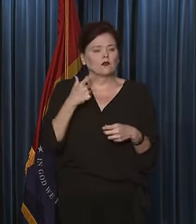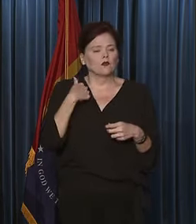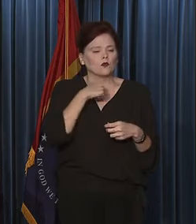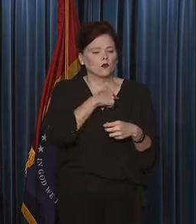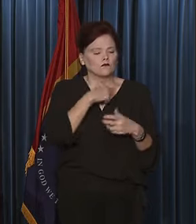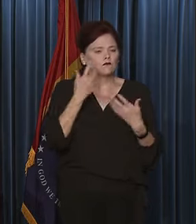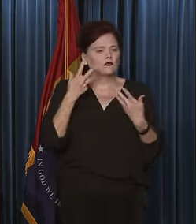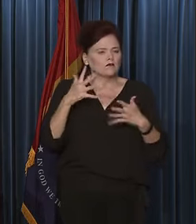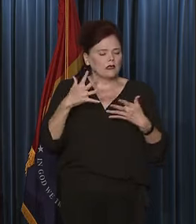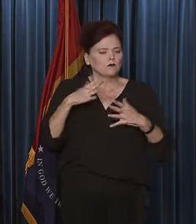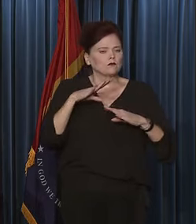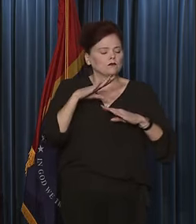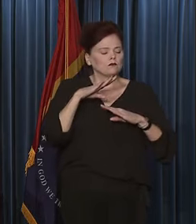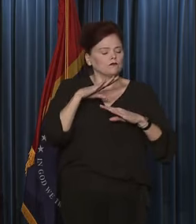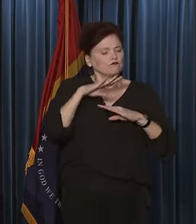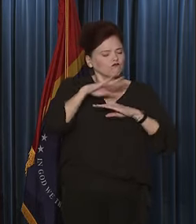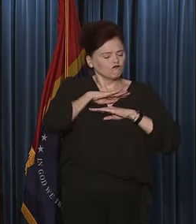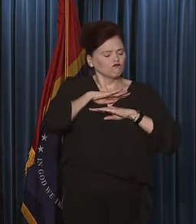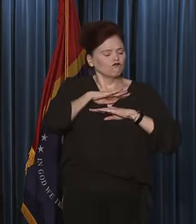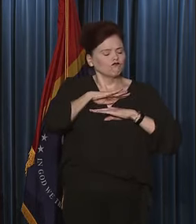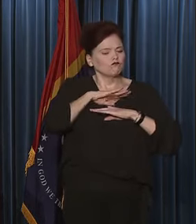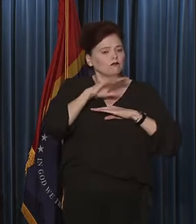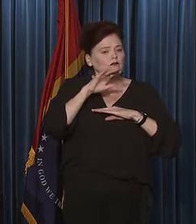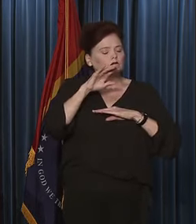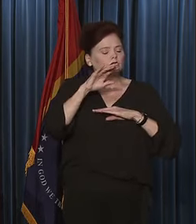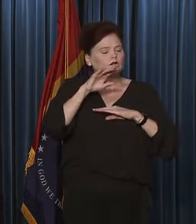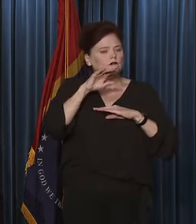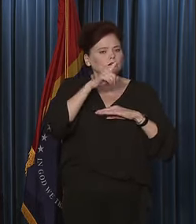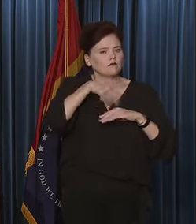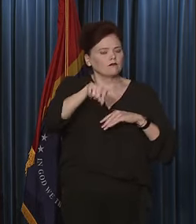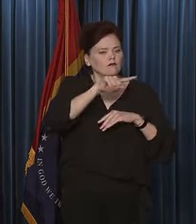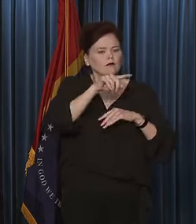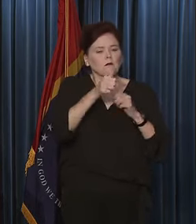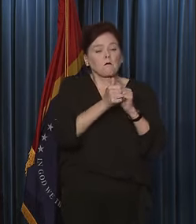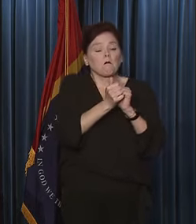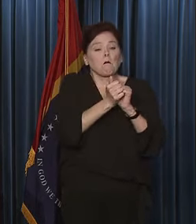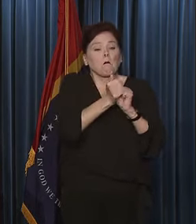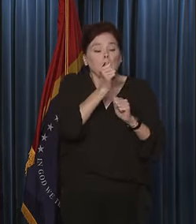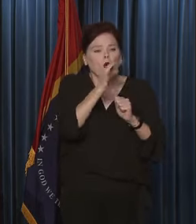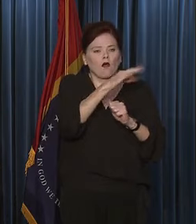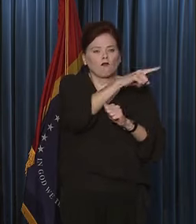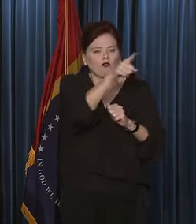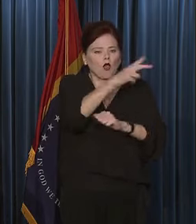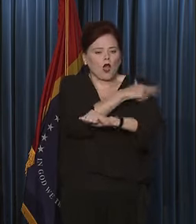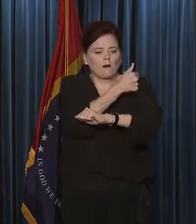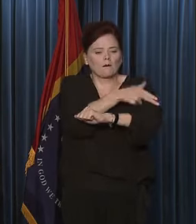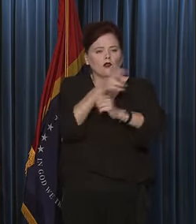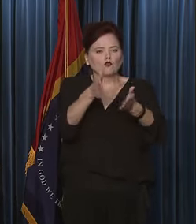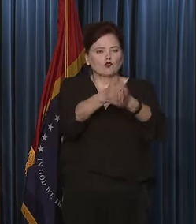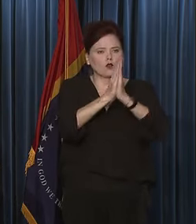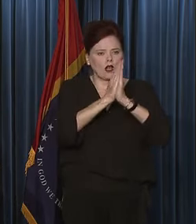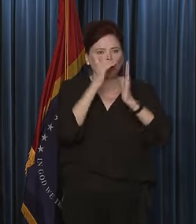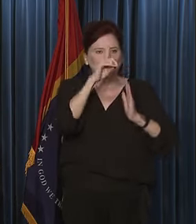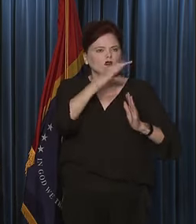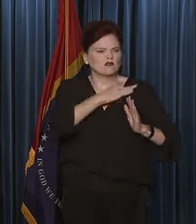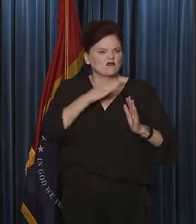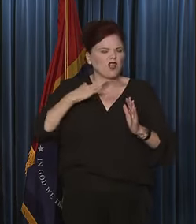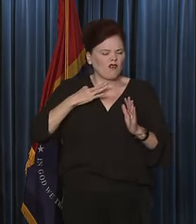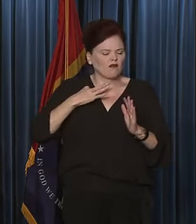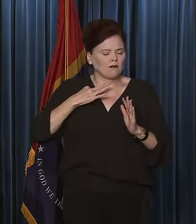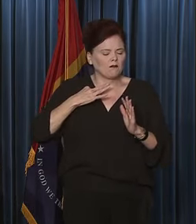fulfilled, if not all, the vast majority of requests from the hospital